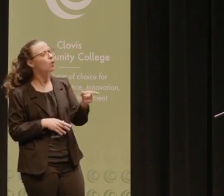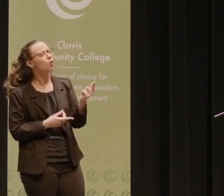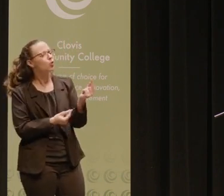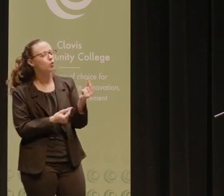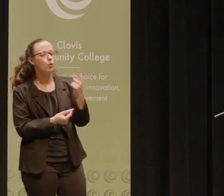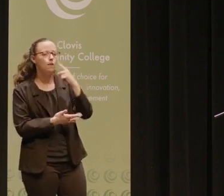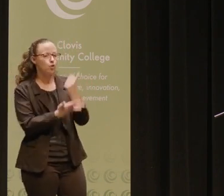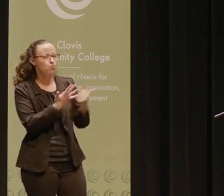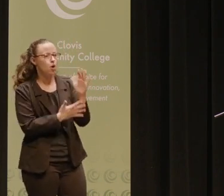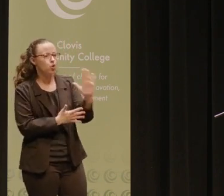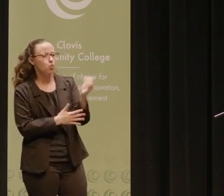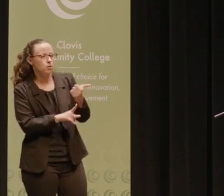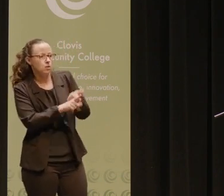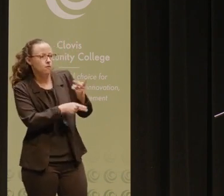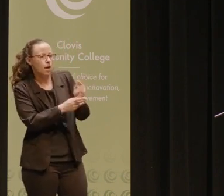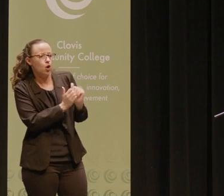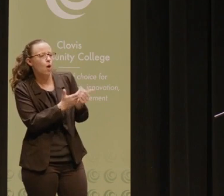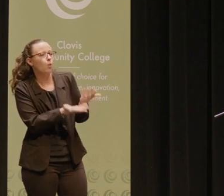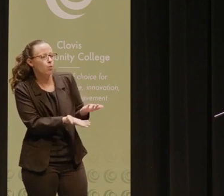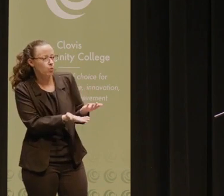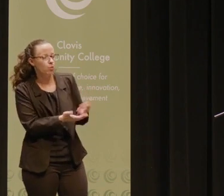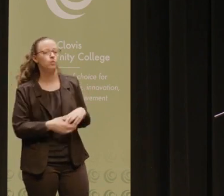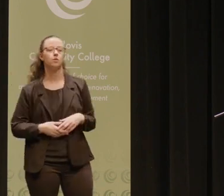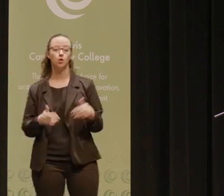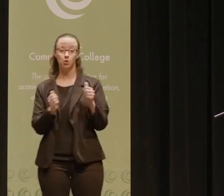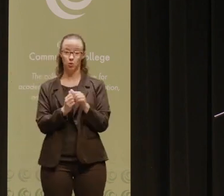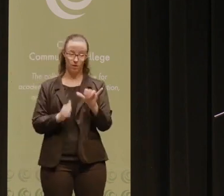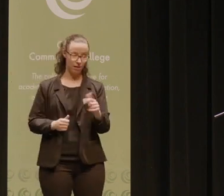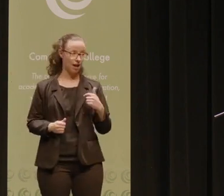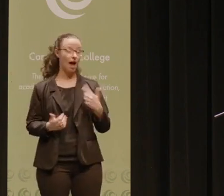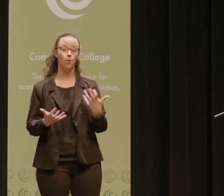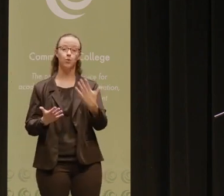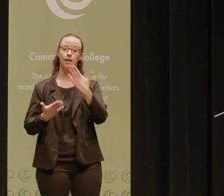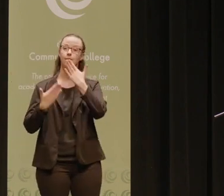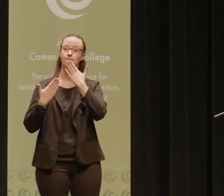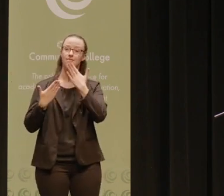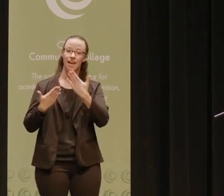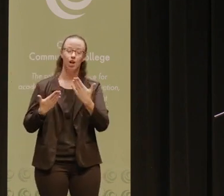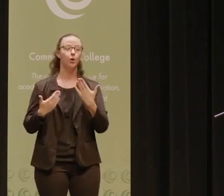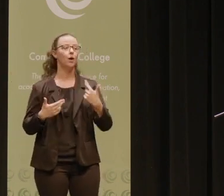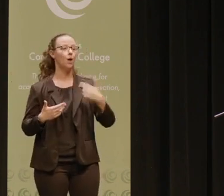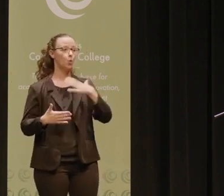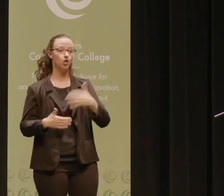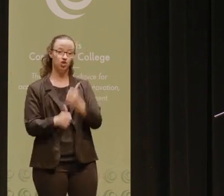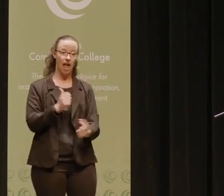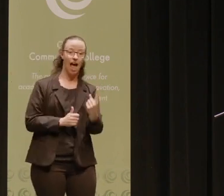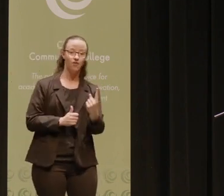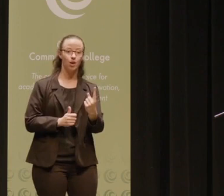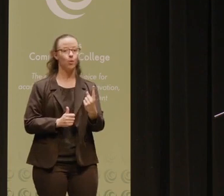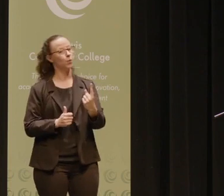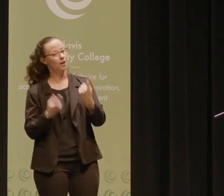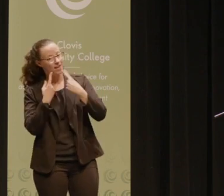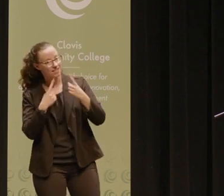doing to prioritize their self-care? And so with that, I want to say thank you. I want to wish everyone a